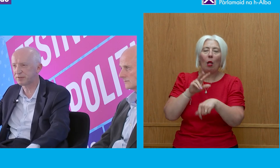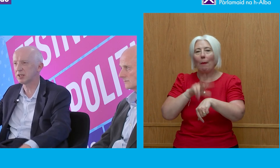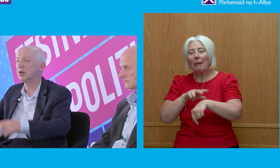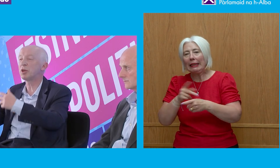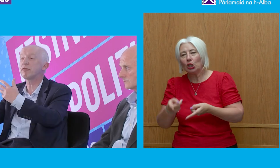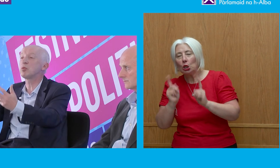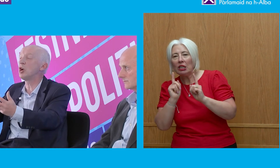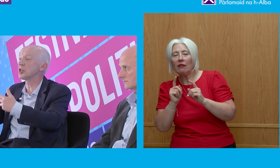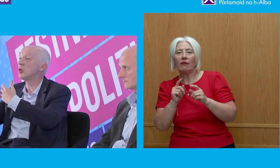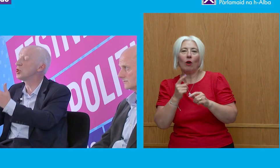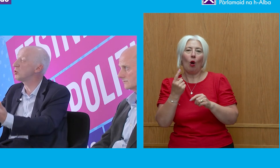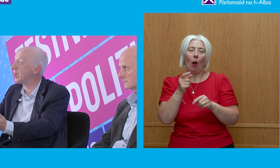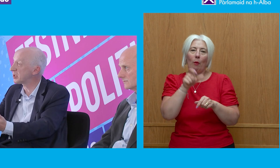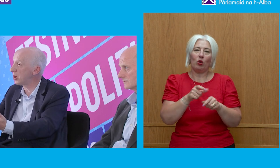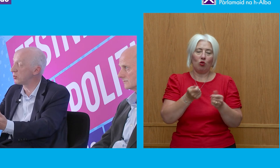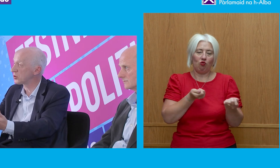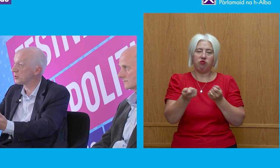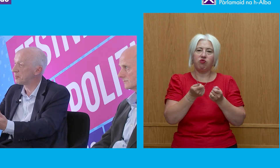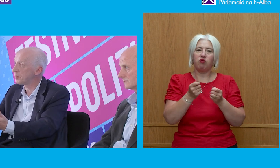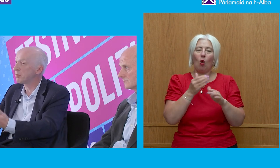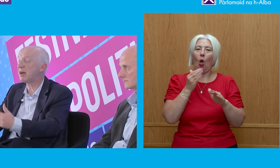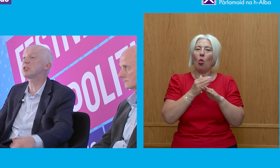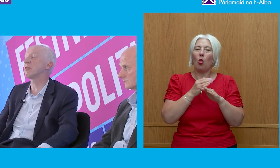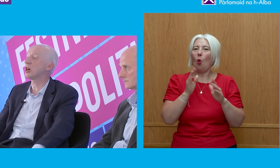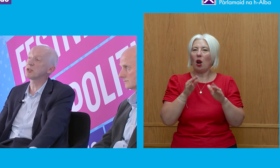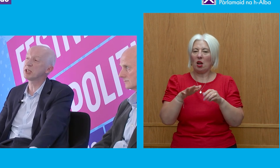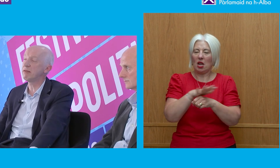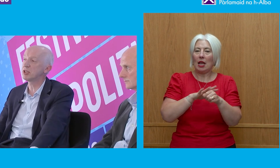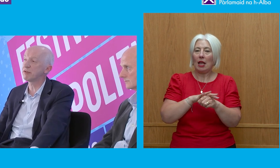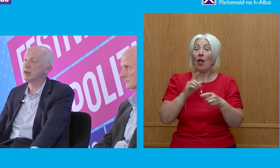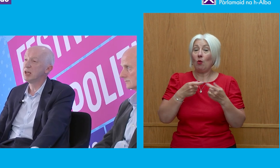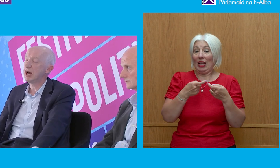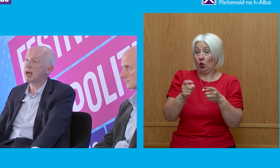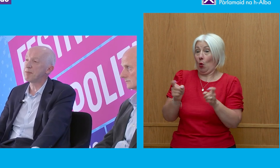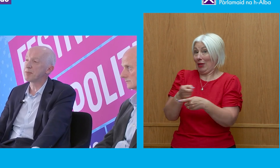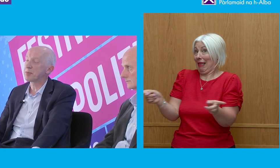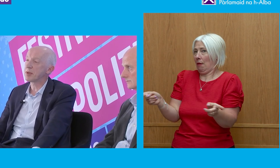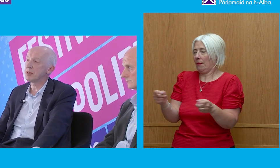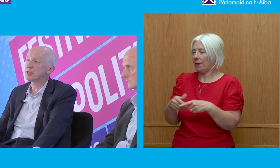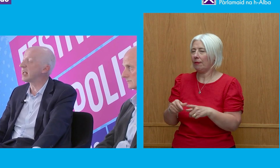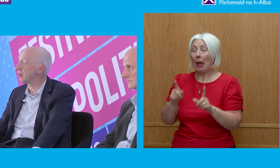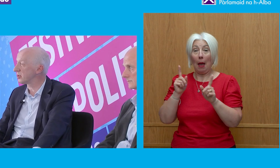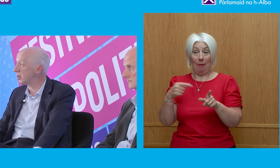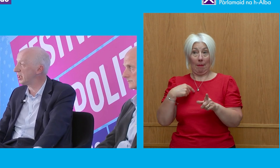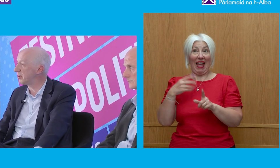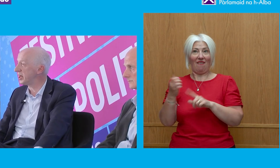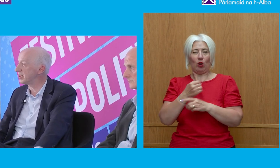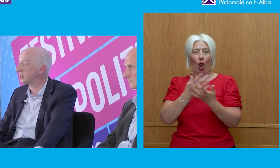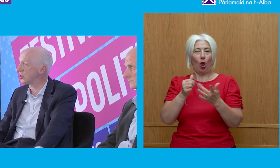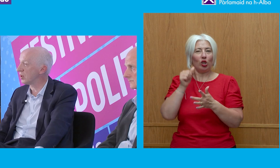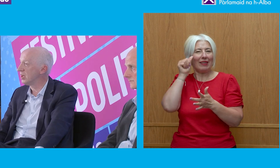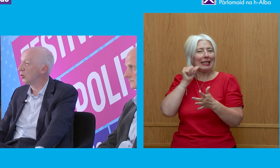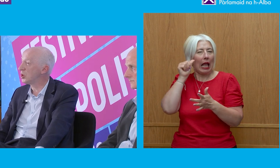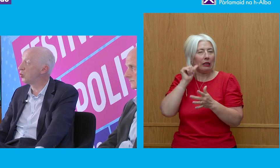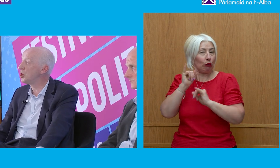chiefs, whatever it was, was usually exposed. But I've discovered a whole series of scandals at the end of the